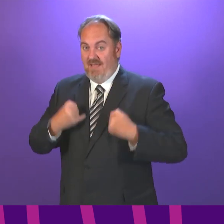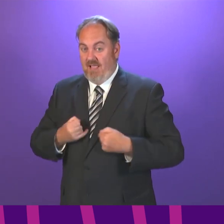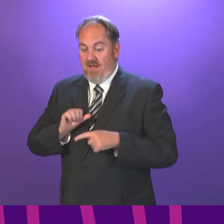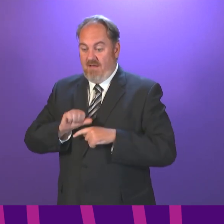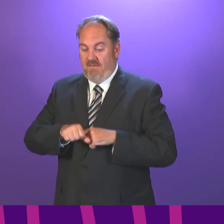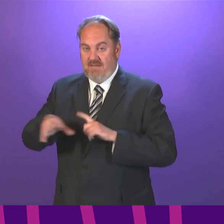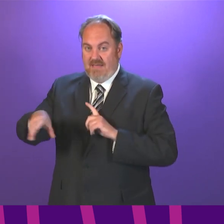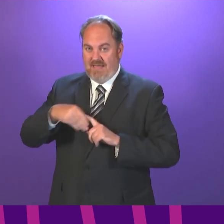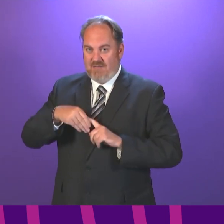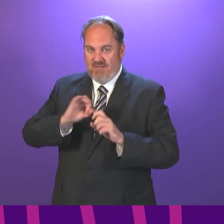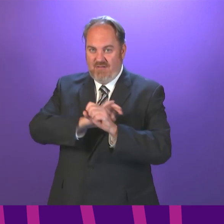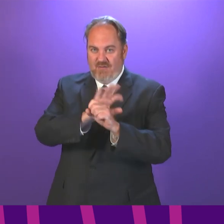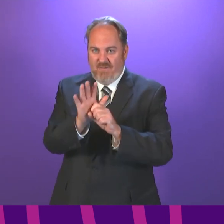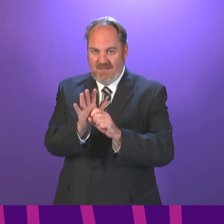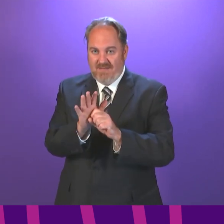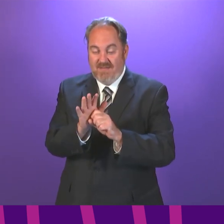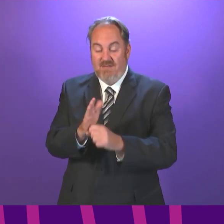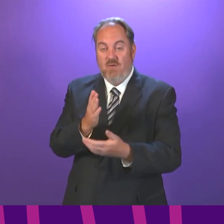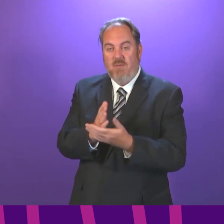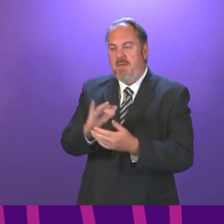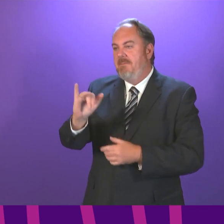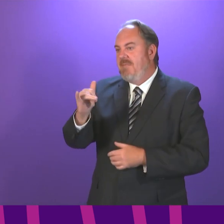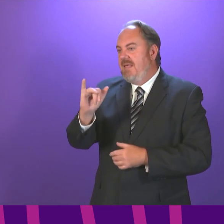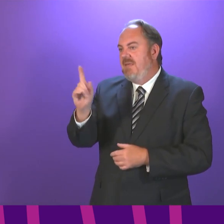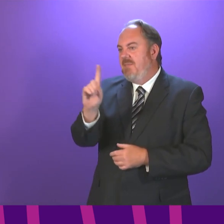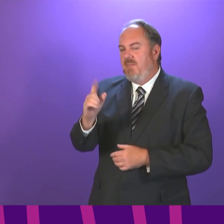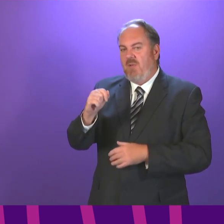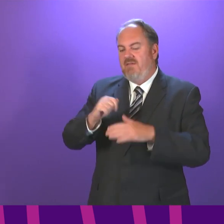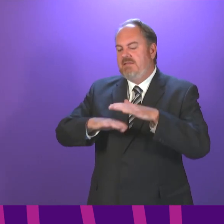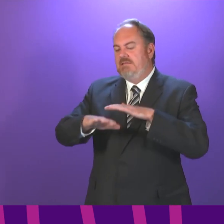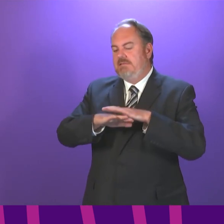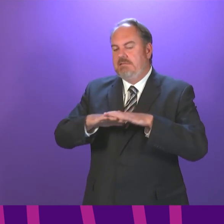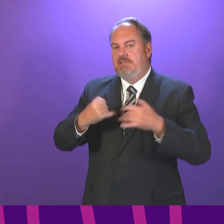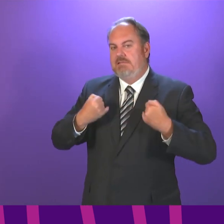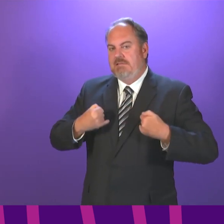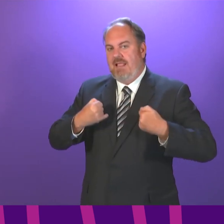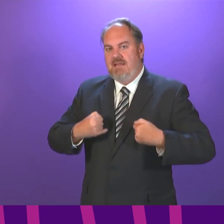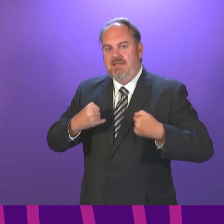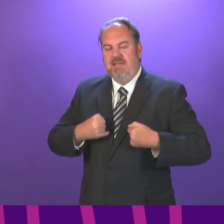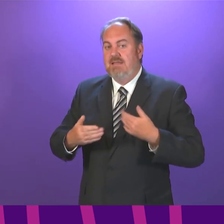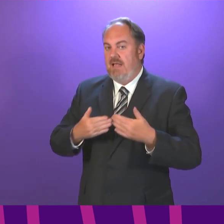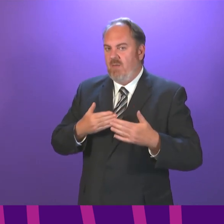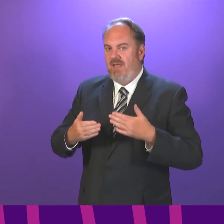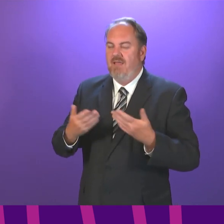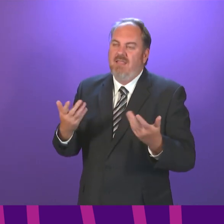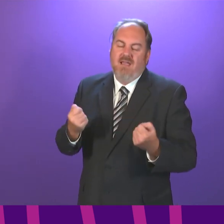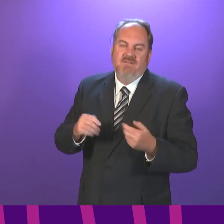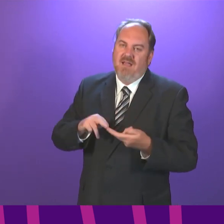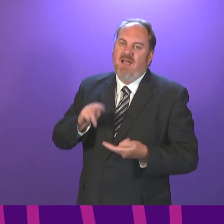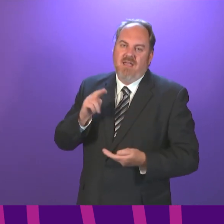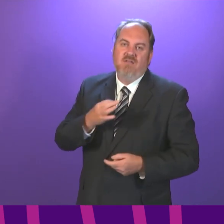particularly if somebody might have other underlying health conditions, but they have weakened that. We can see that in the